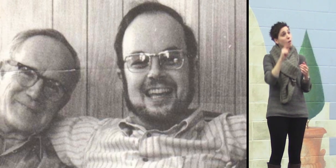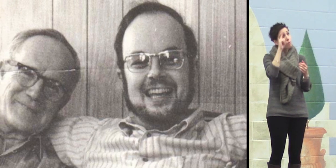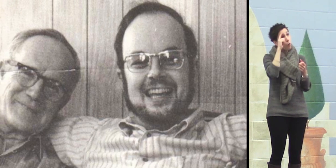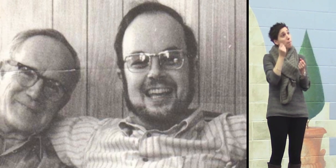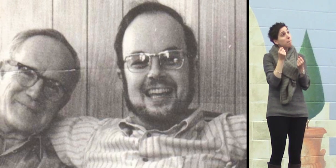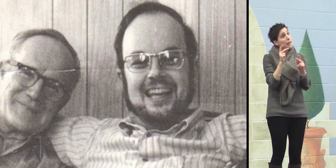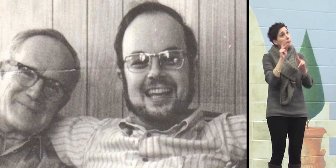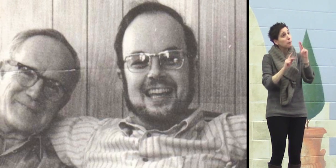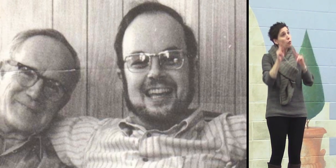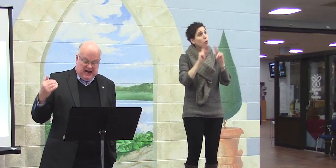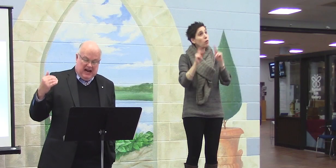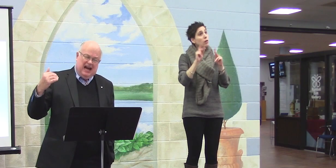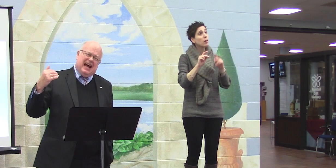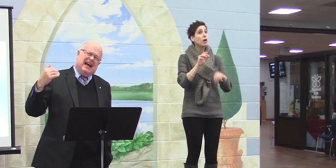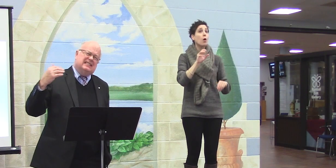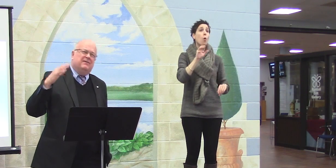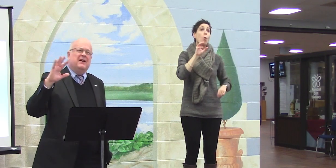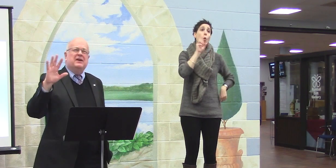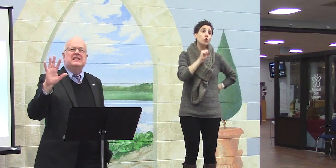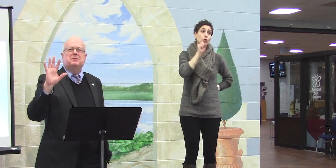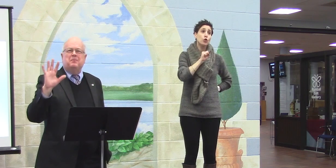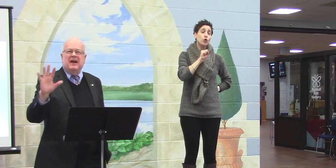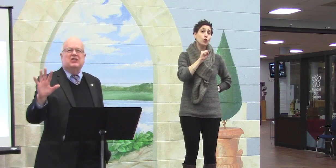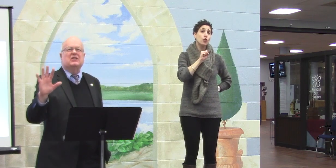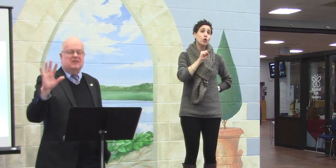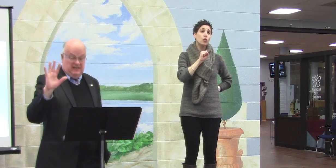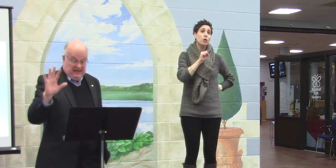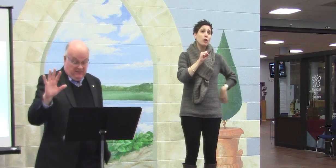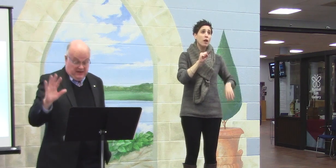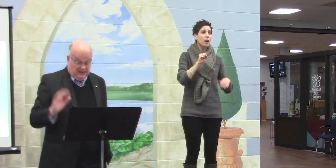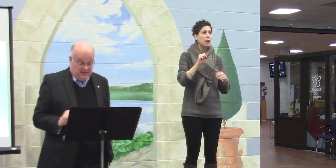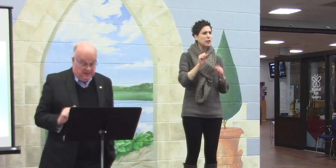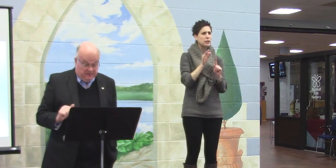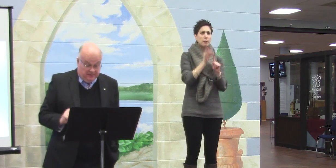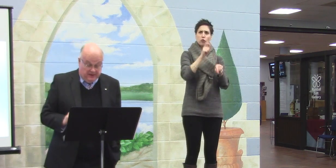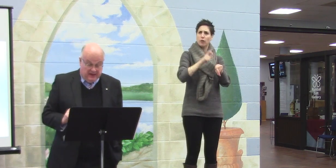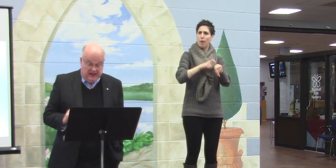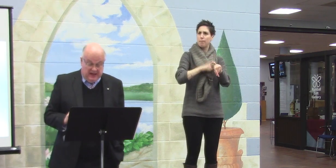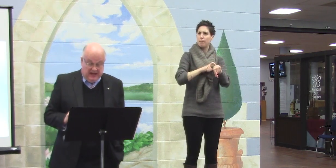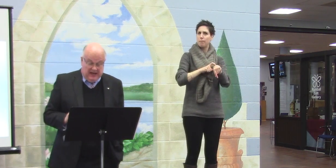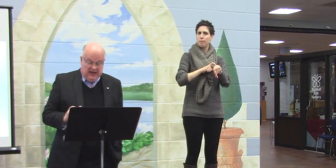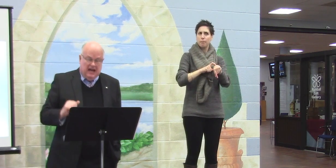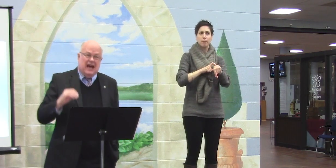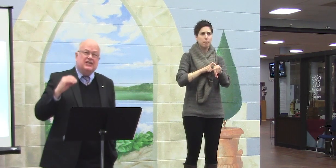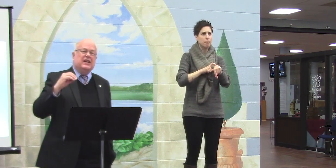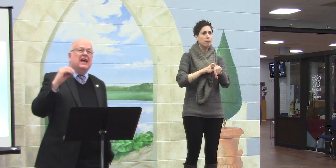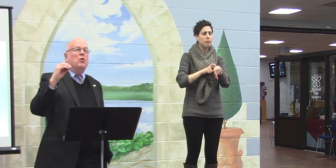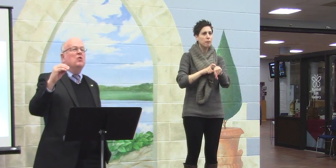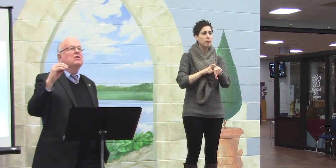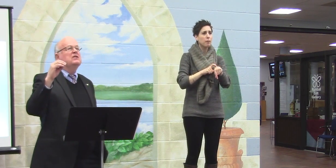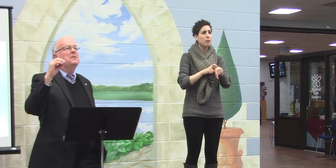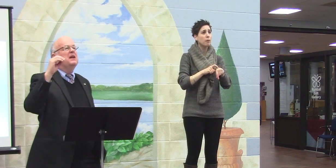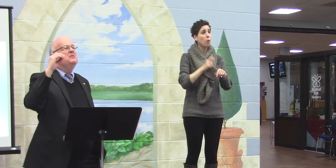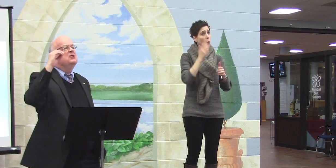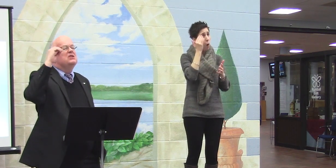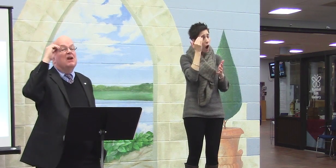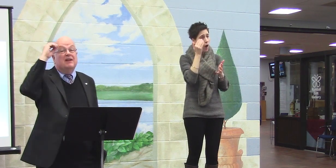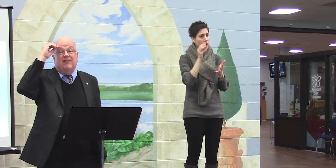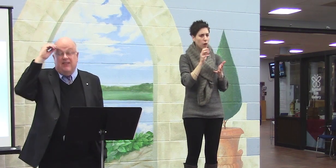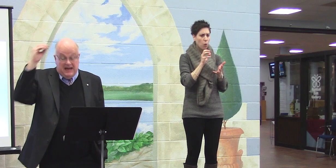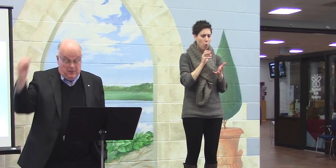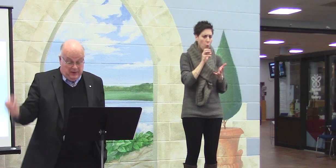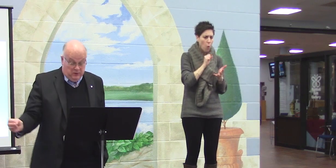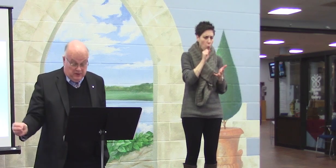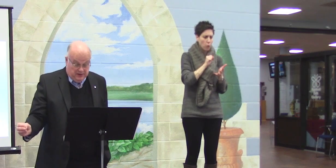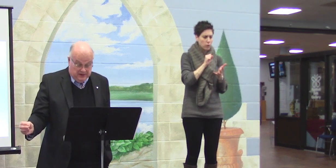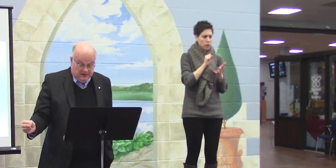older has a very special significance. As you get older, sometimes you start